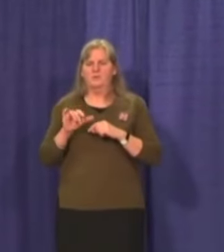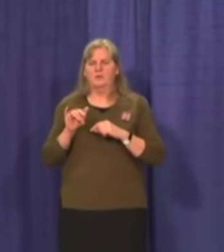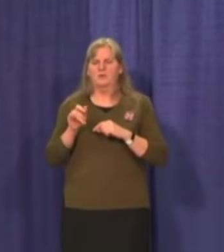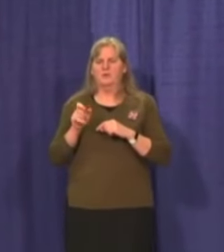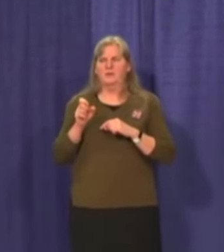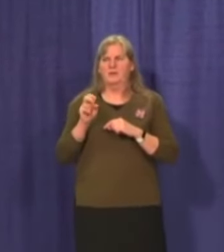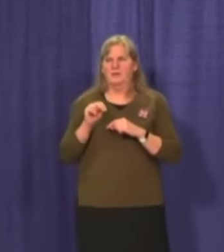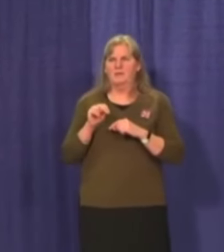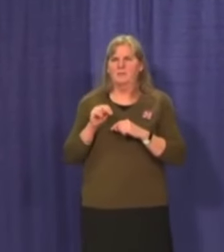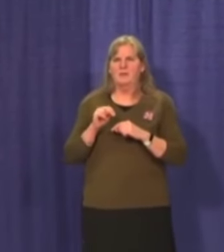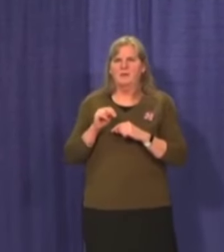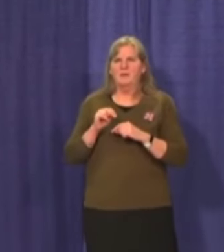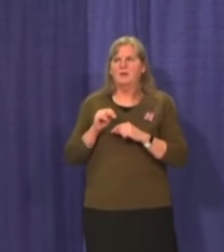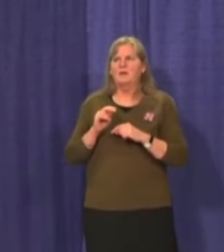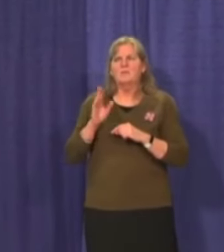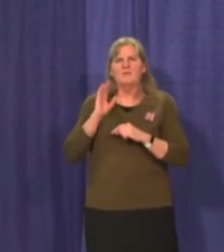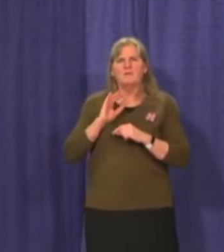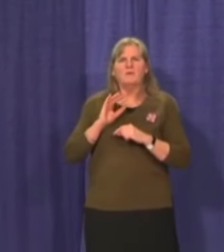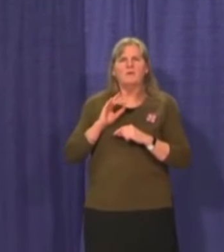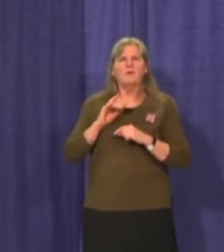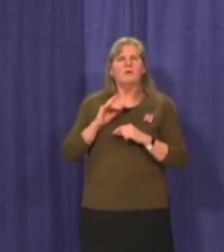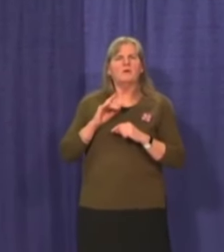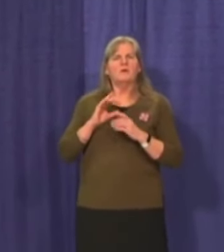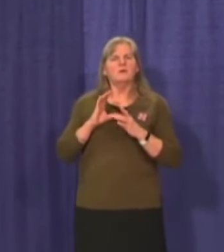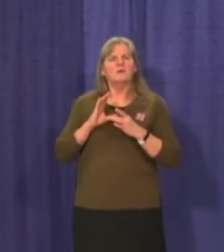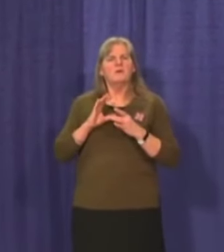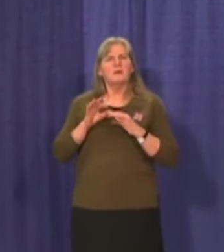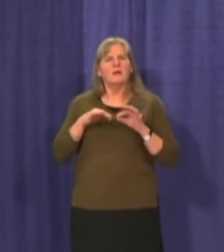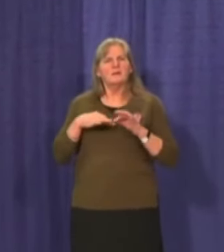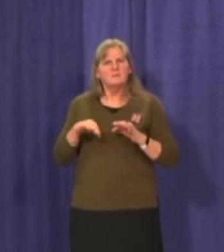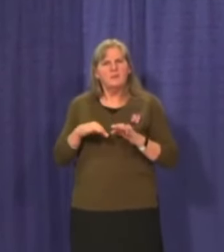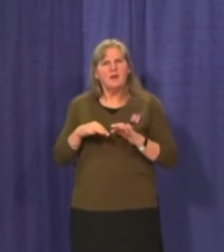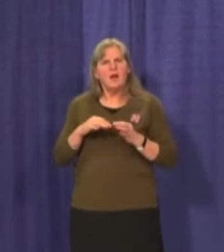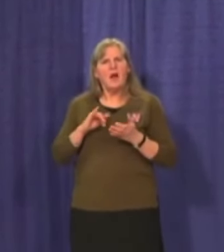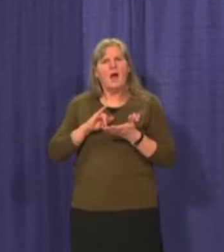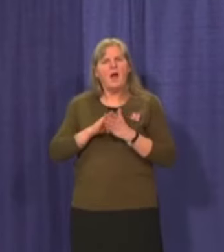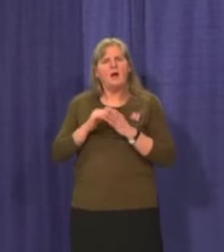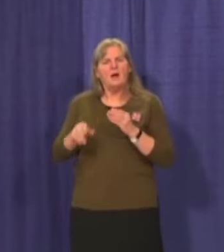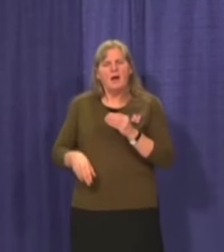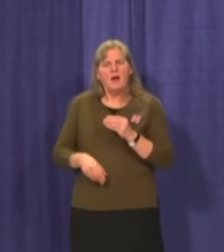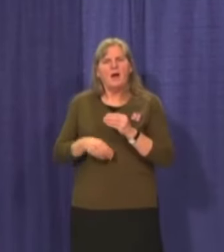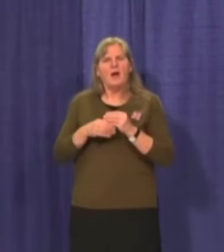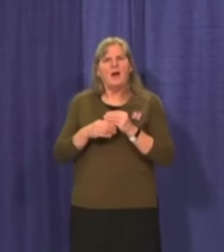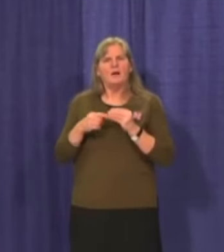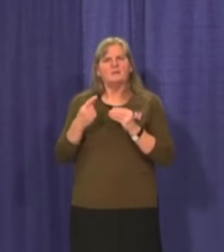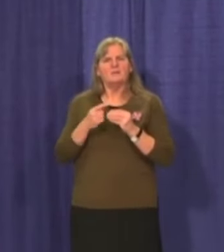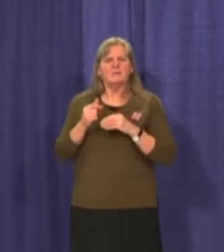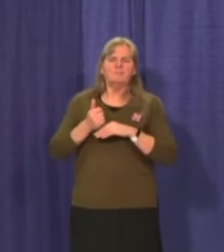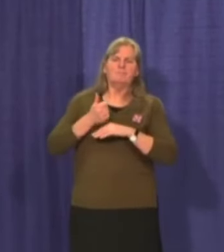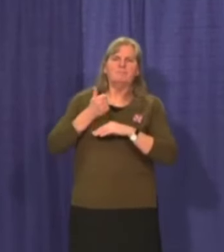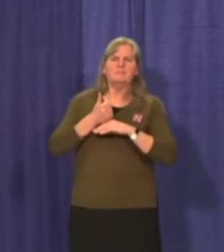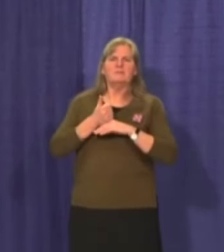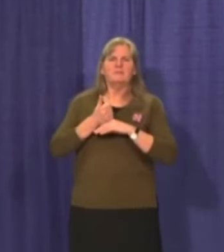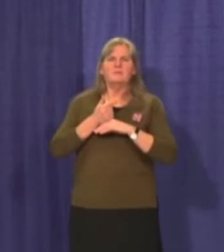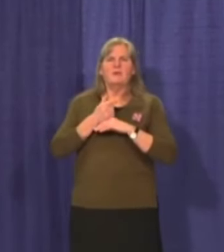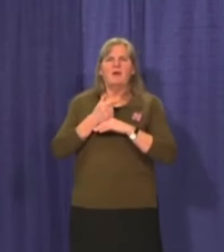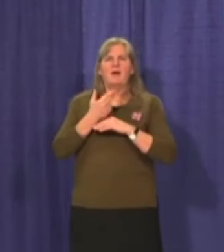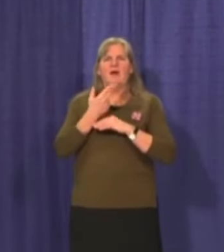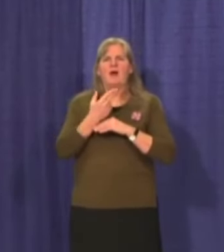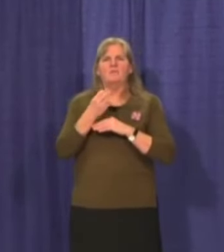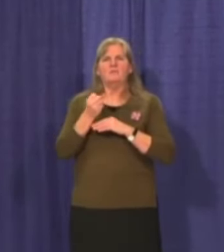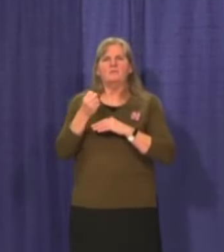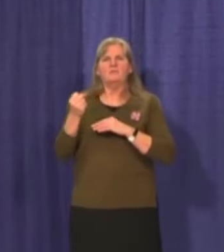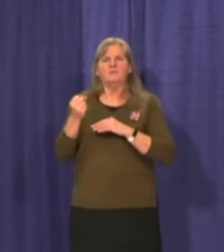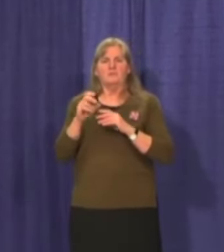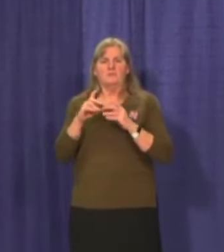was just to repeat what we had said earlier about how we'll add something in place. Well, it's health and social services.